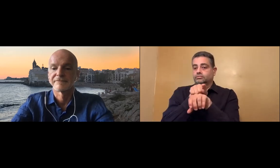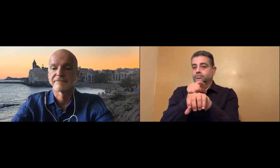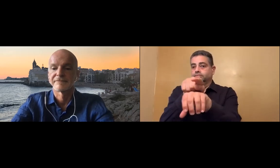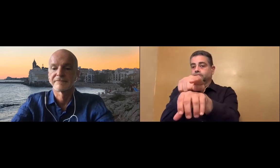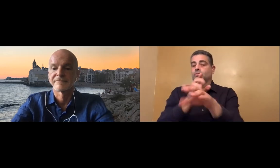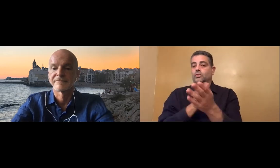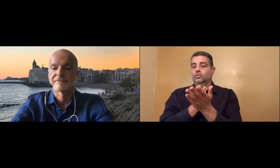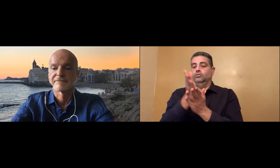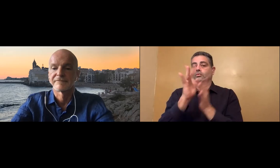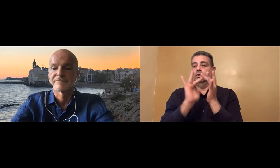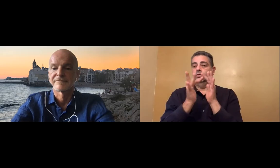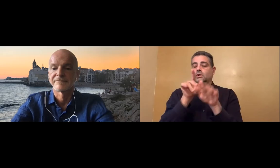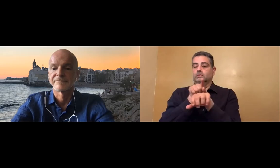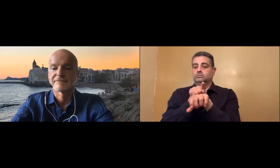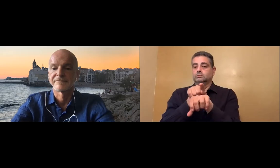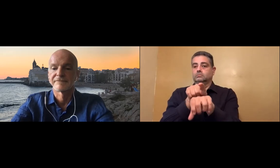text.